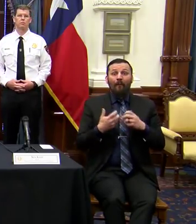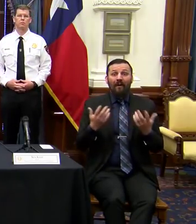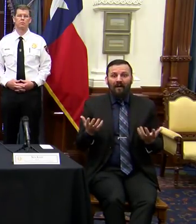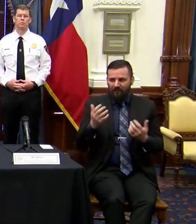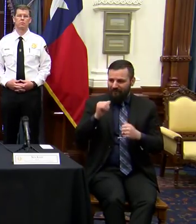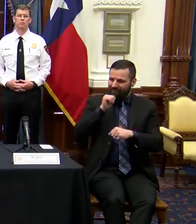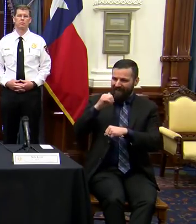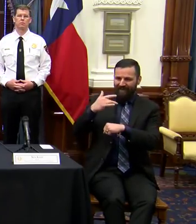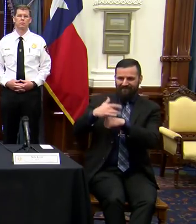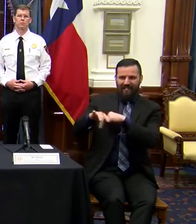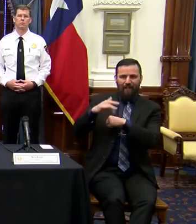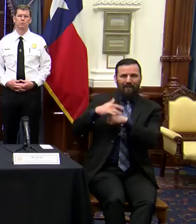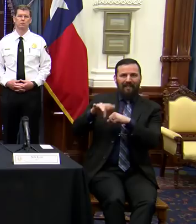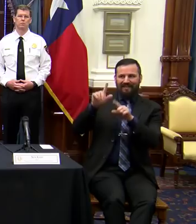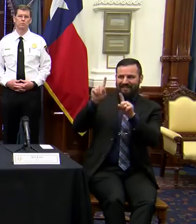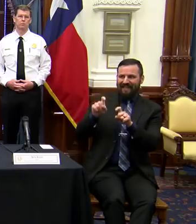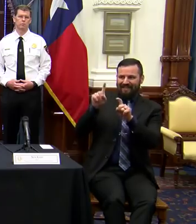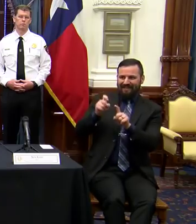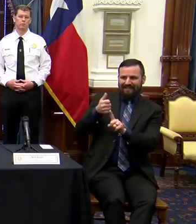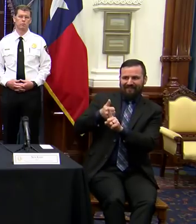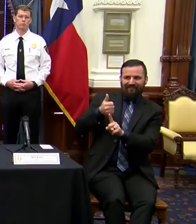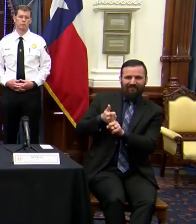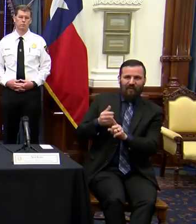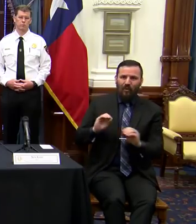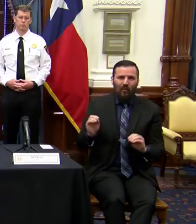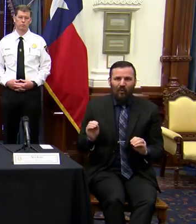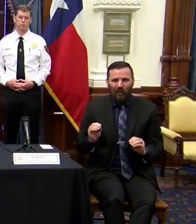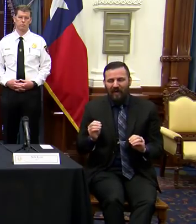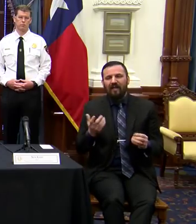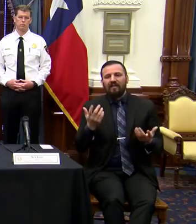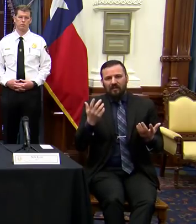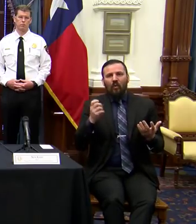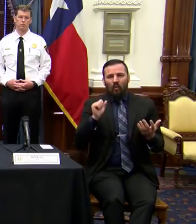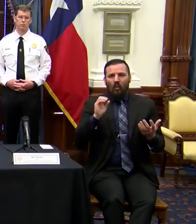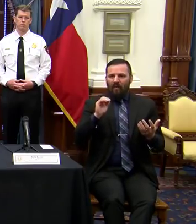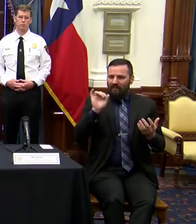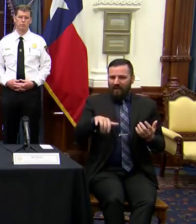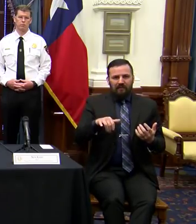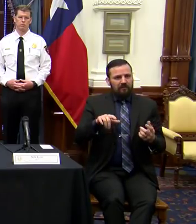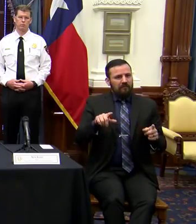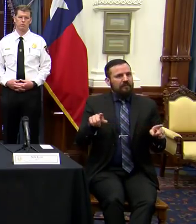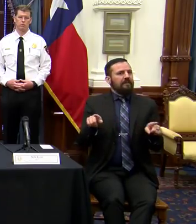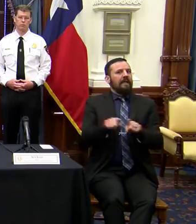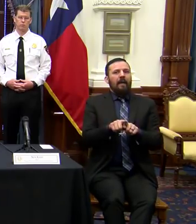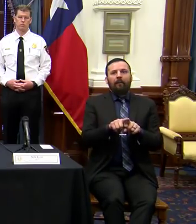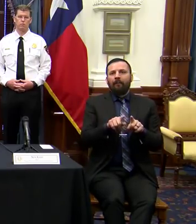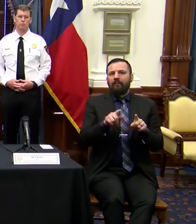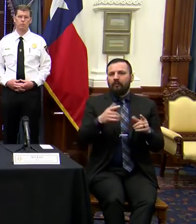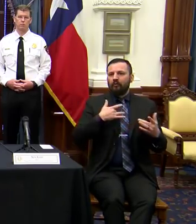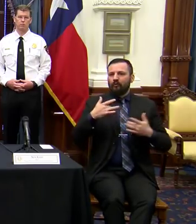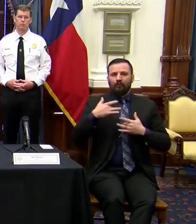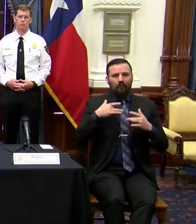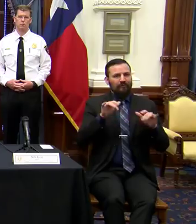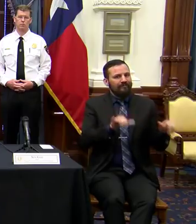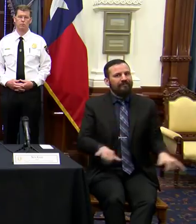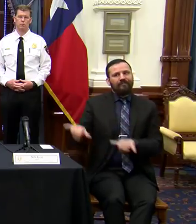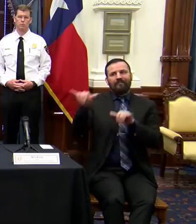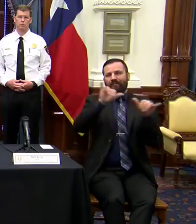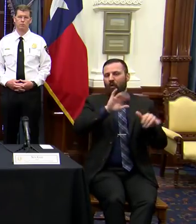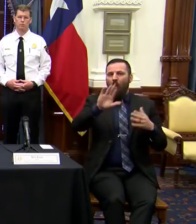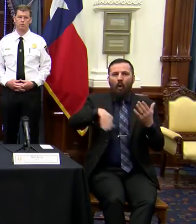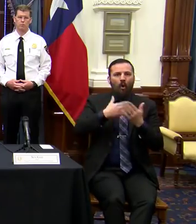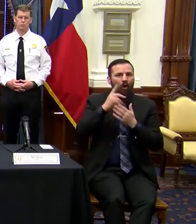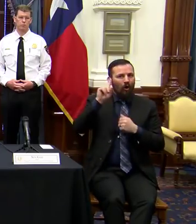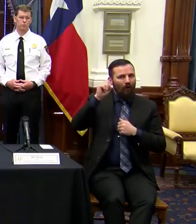availability of those testing resources. And this is a same concern faced by all governors across the United